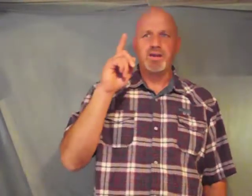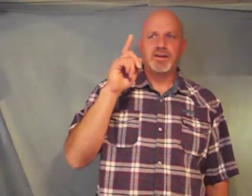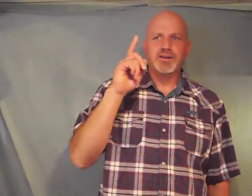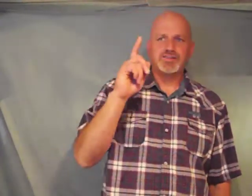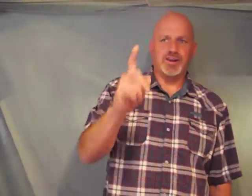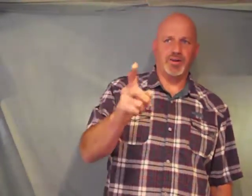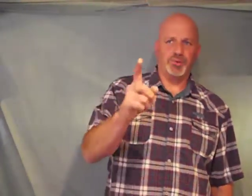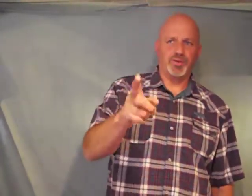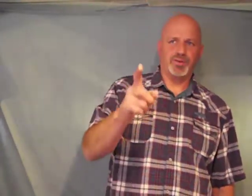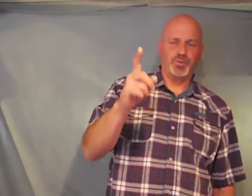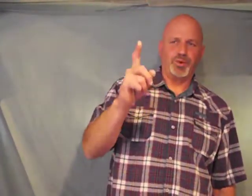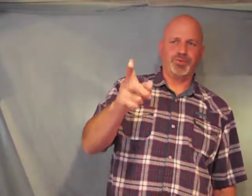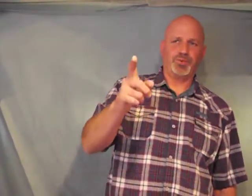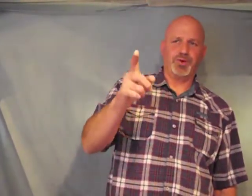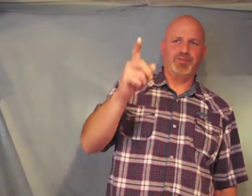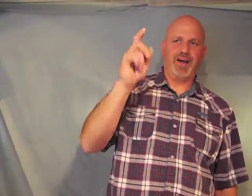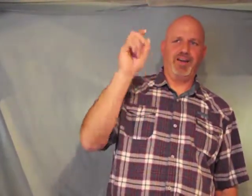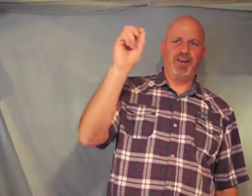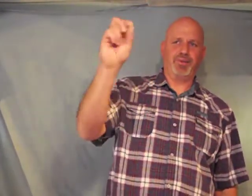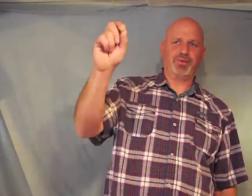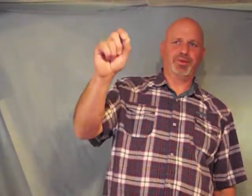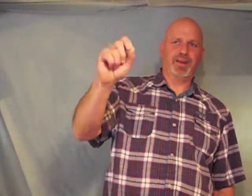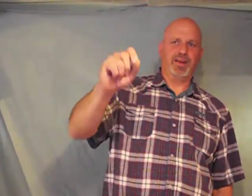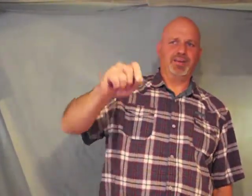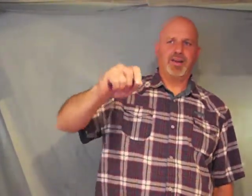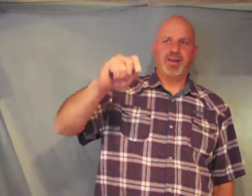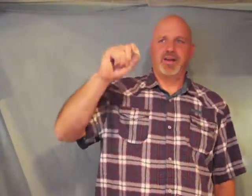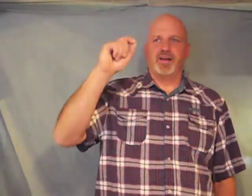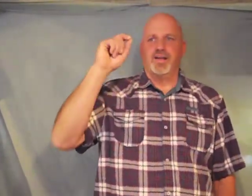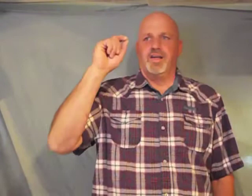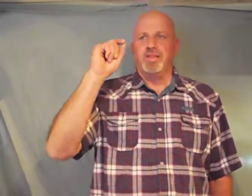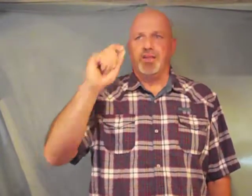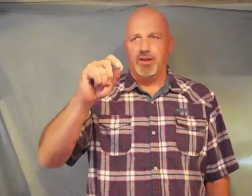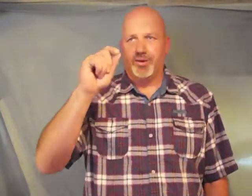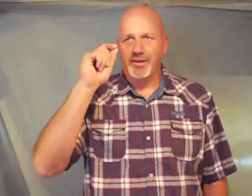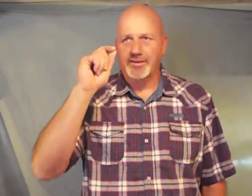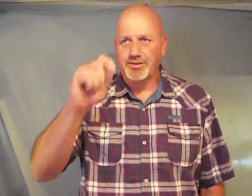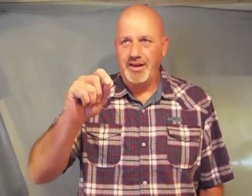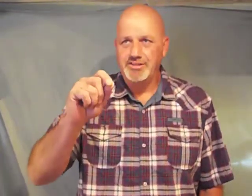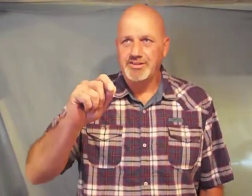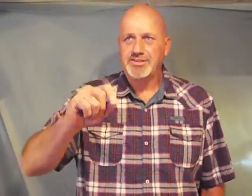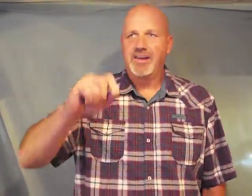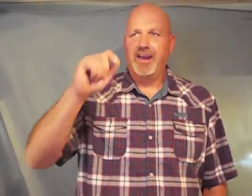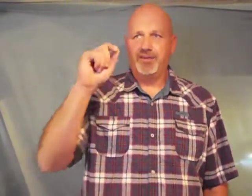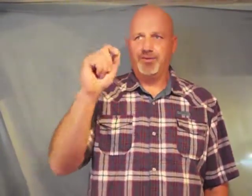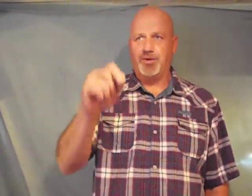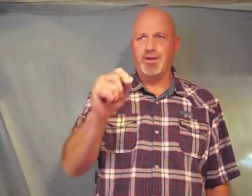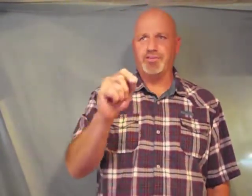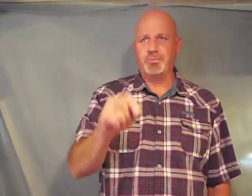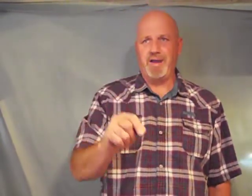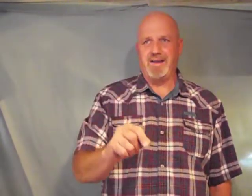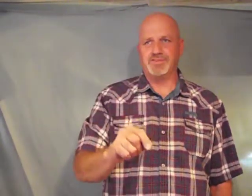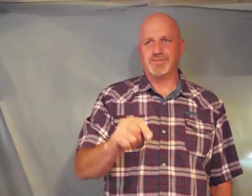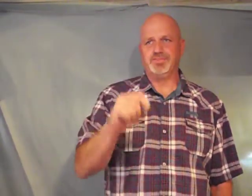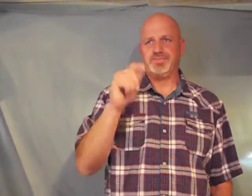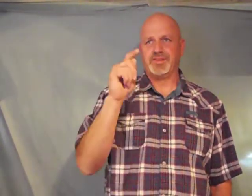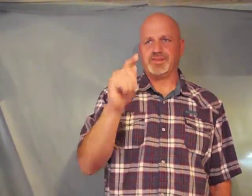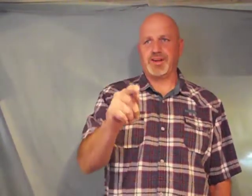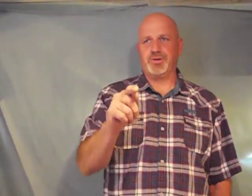Psalm 145 8 through 9 the Lord is gracious and full of compassion slow to